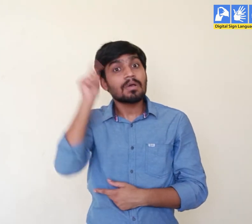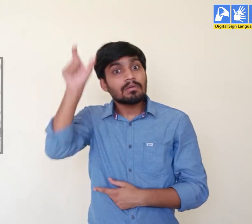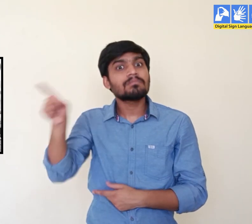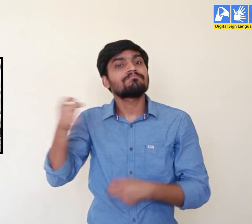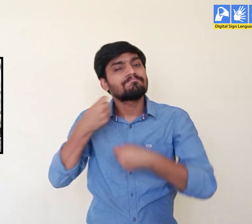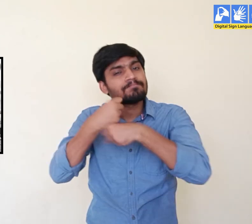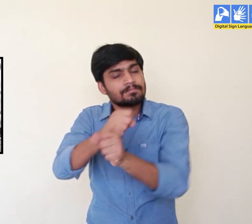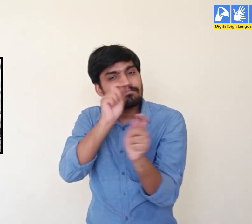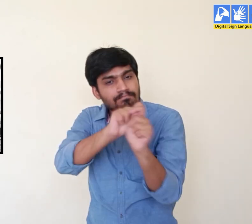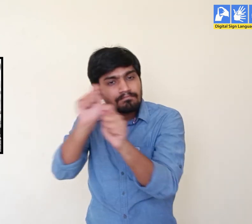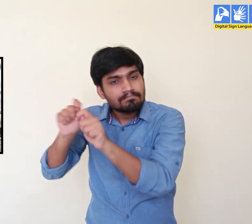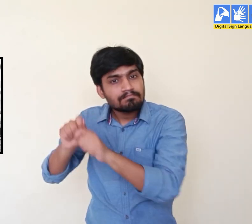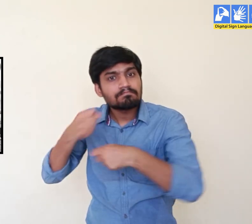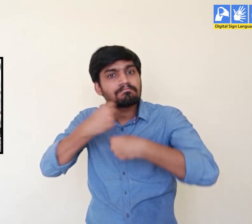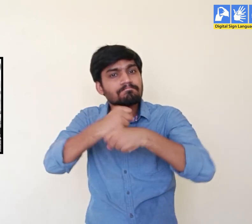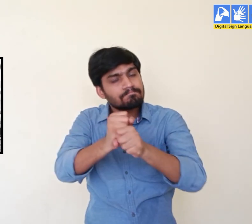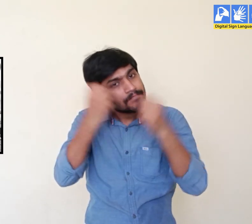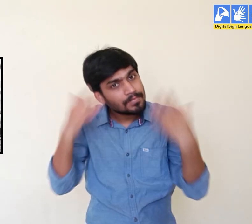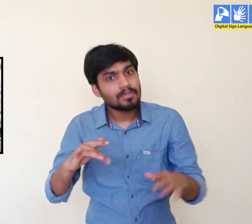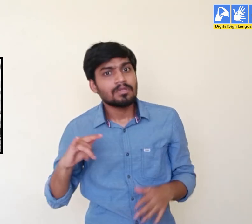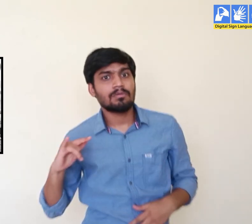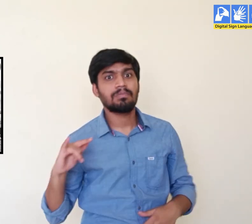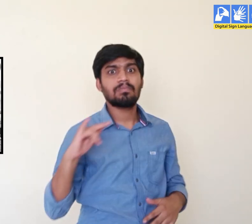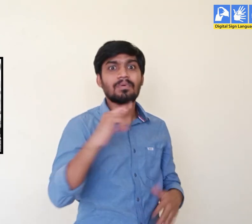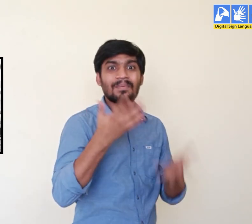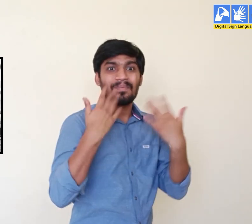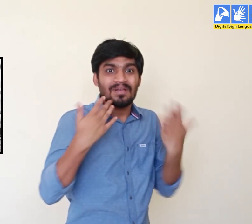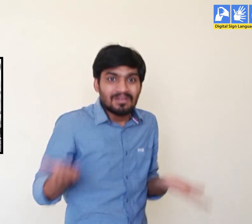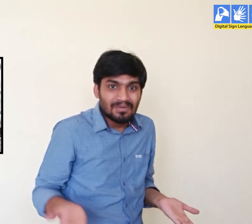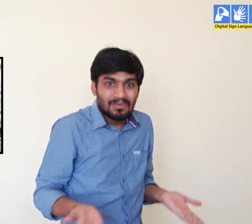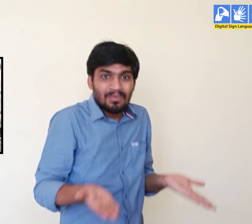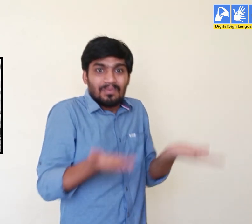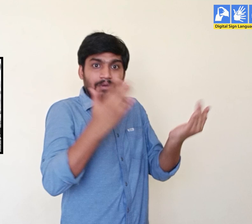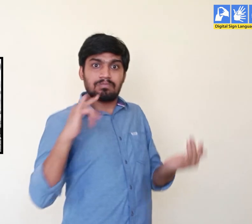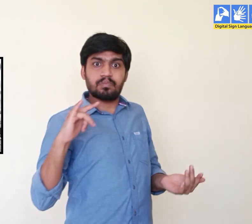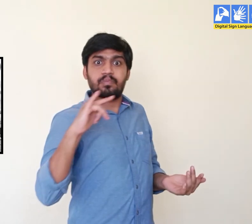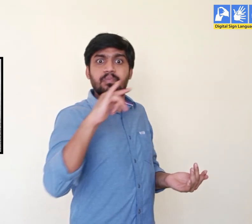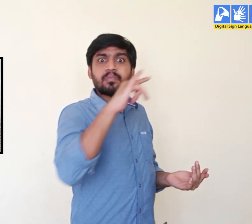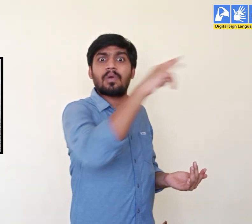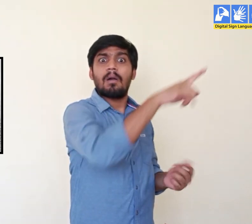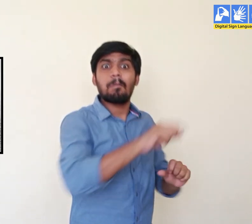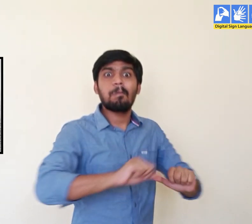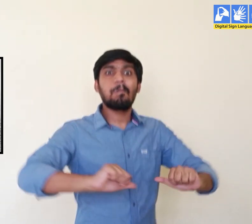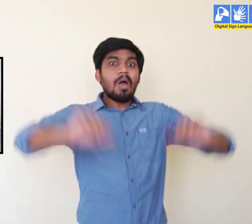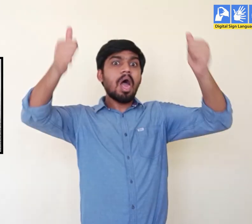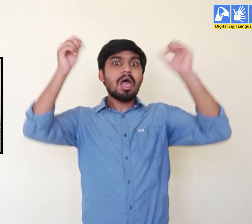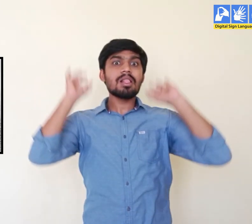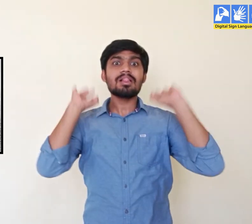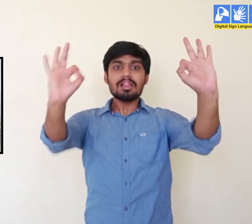So they made up a machine and it got lifted up into air. And their invention was successful.